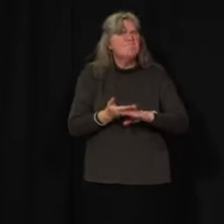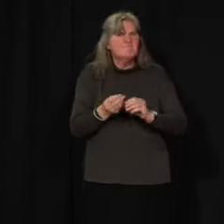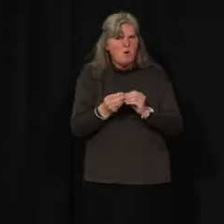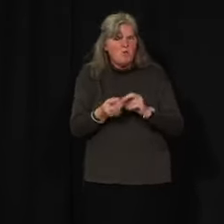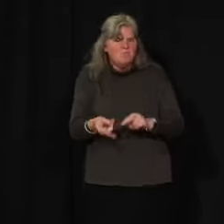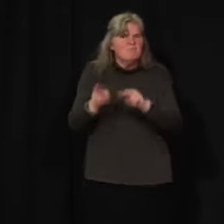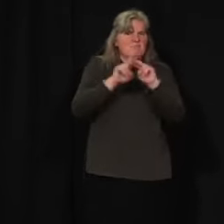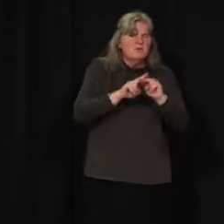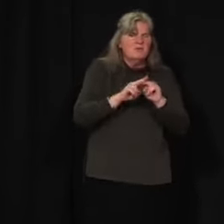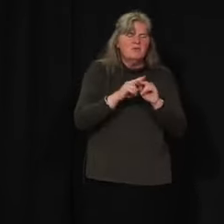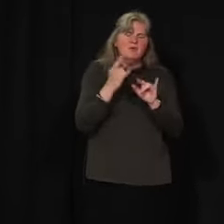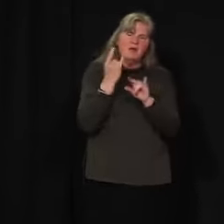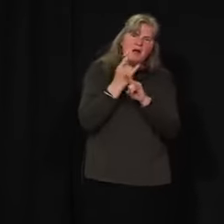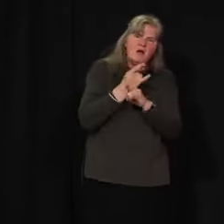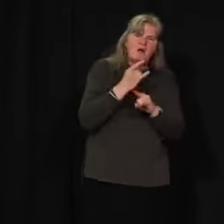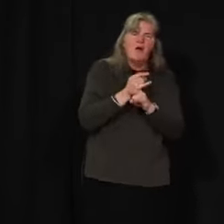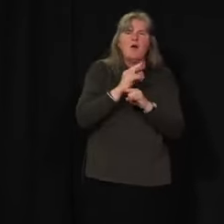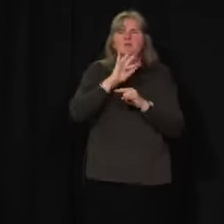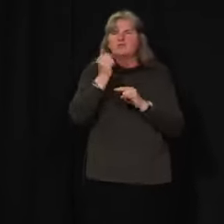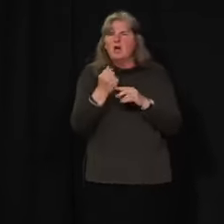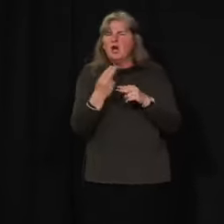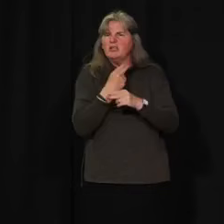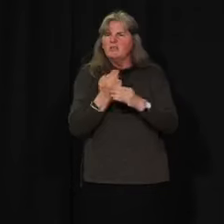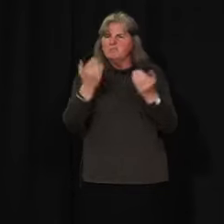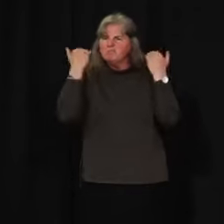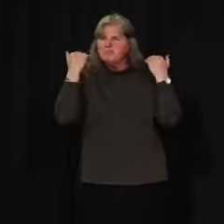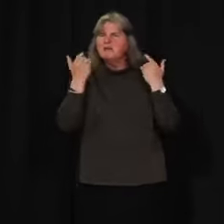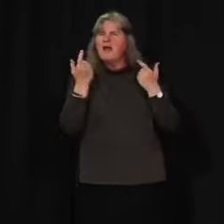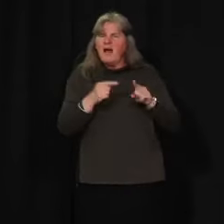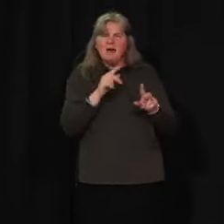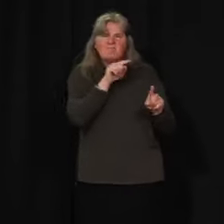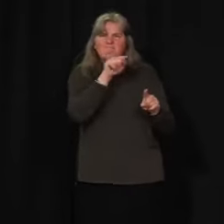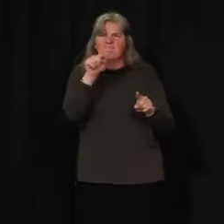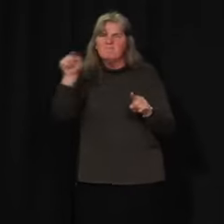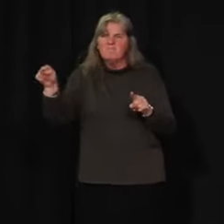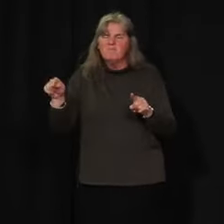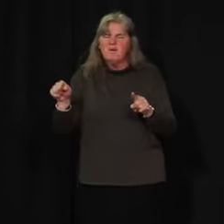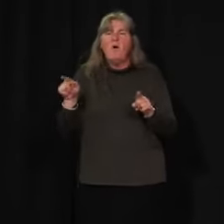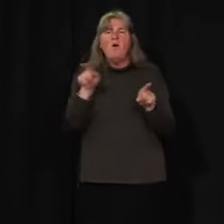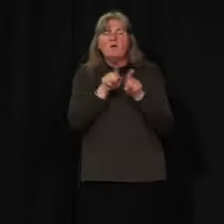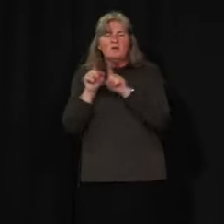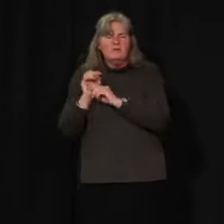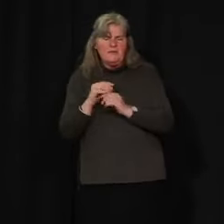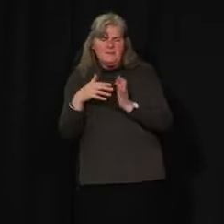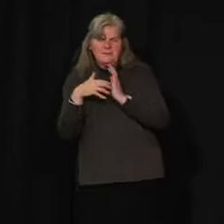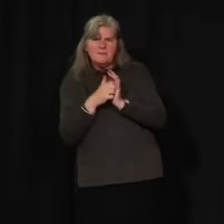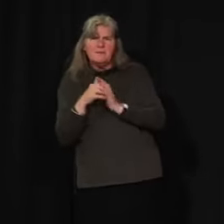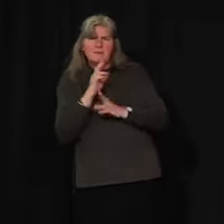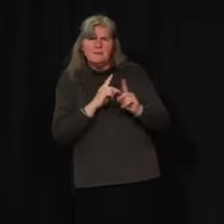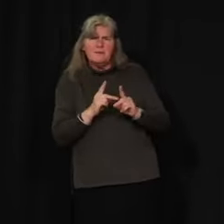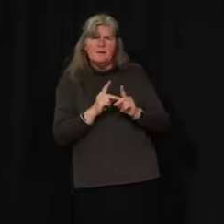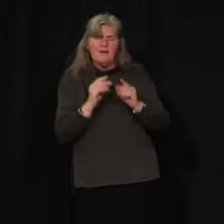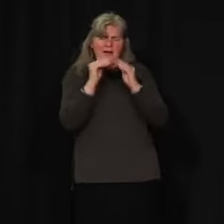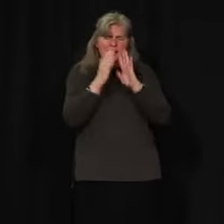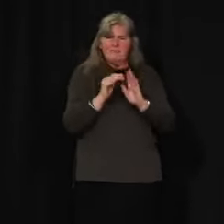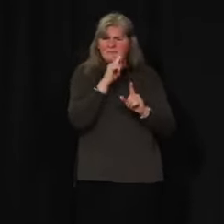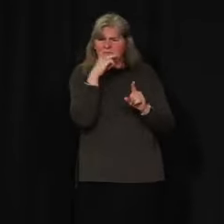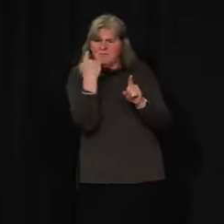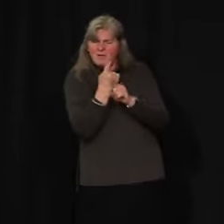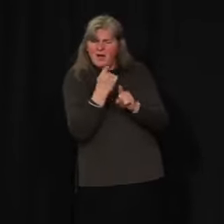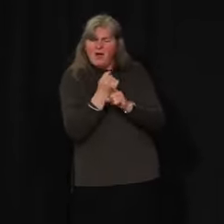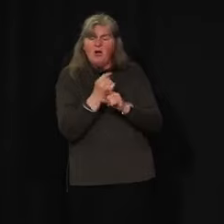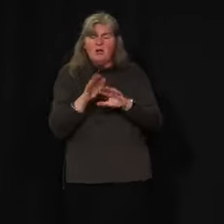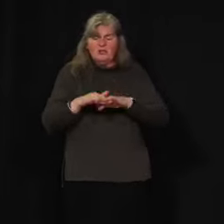and other substance use. I'm concerned about those who are homeless and vulnerably housed, children living and families at risk,